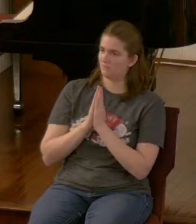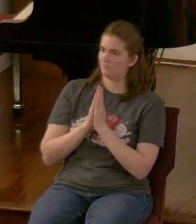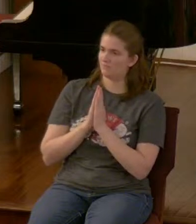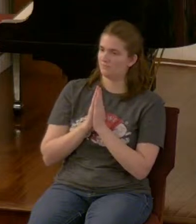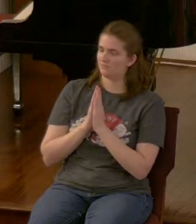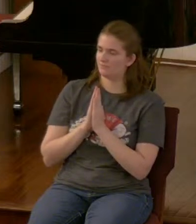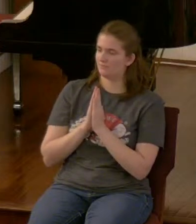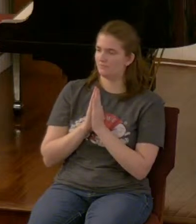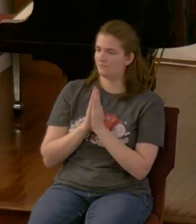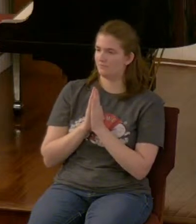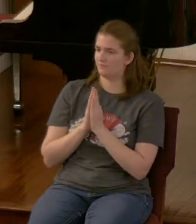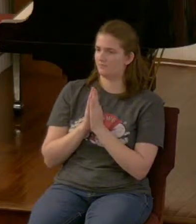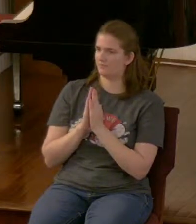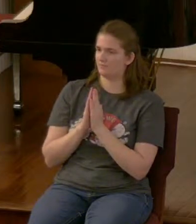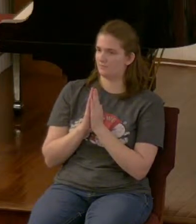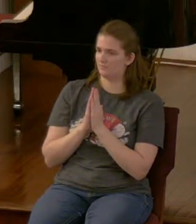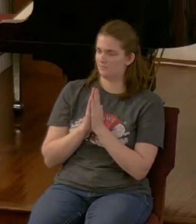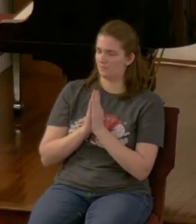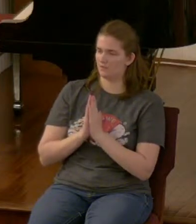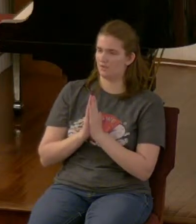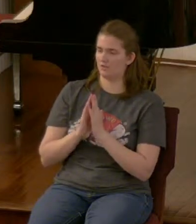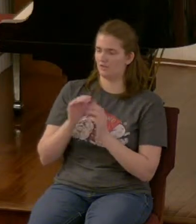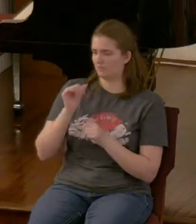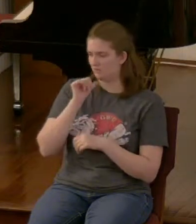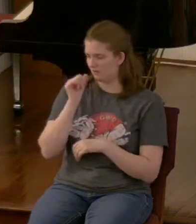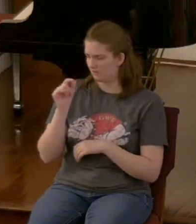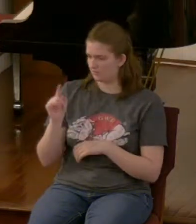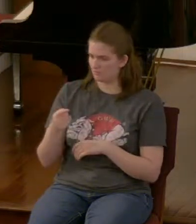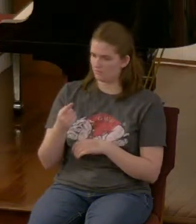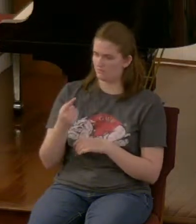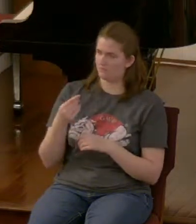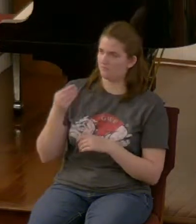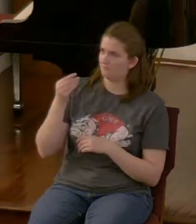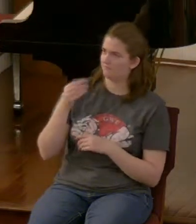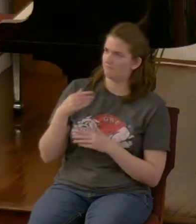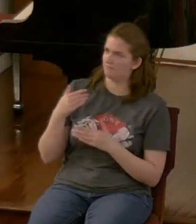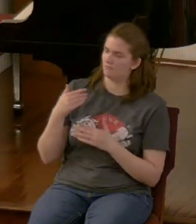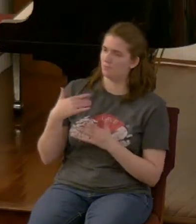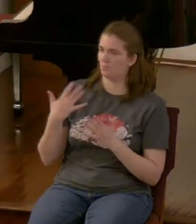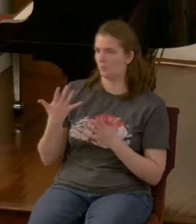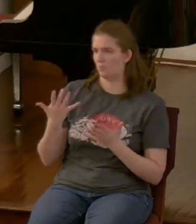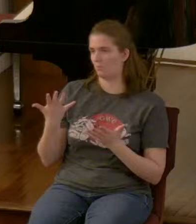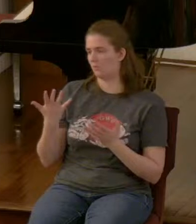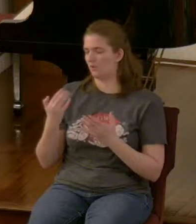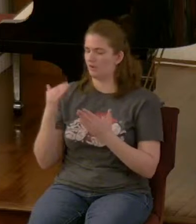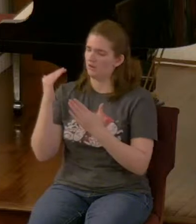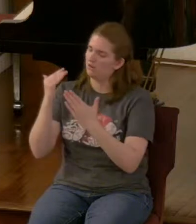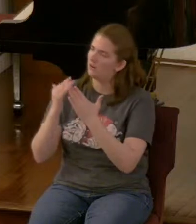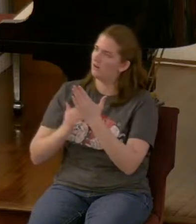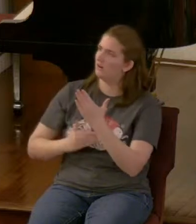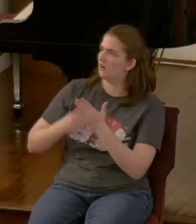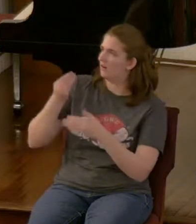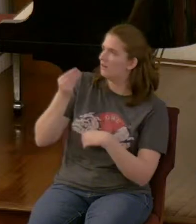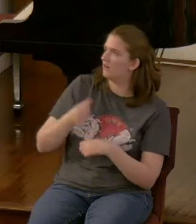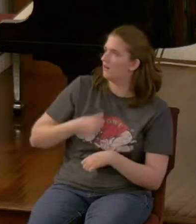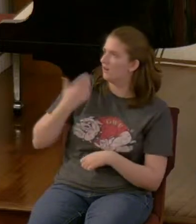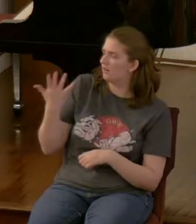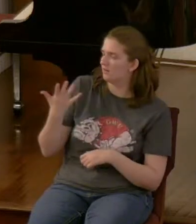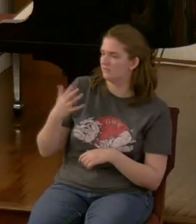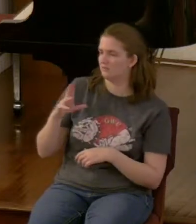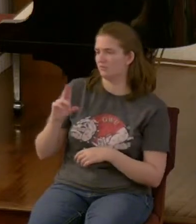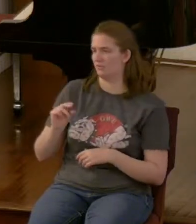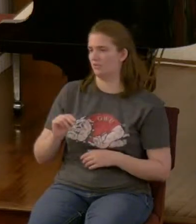prayer not just telling him our wish list but earnestly pouring our hearts